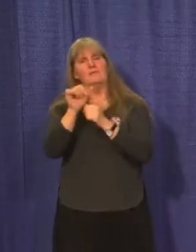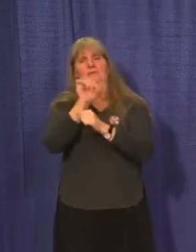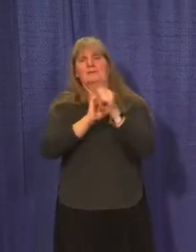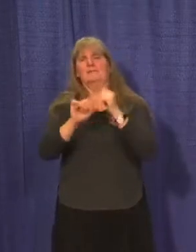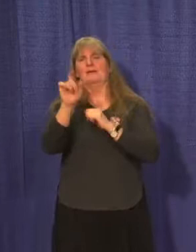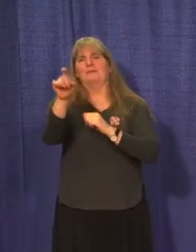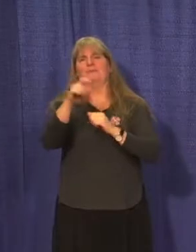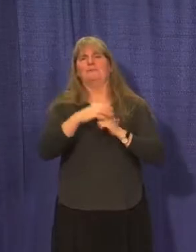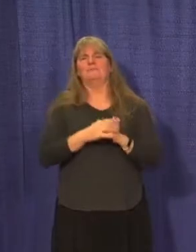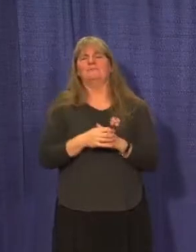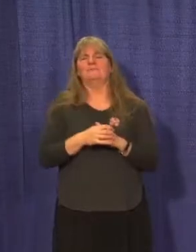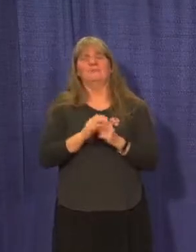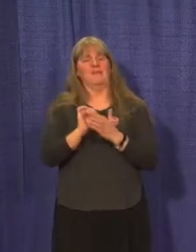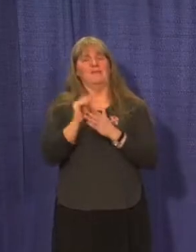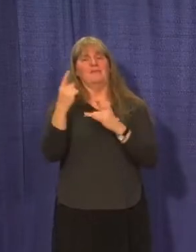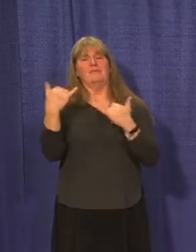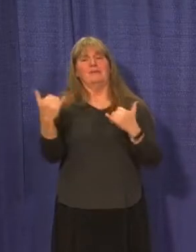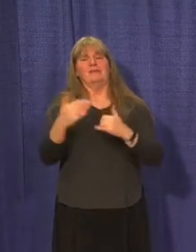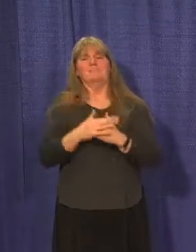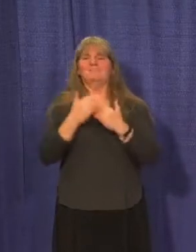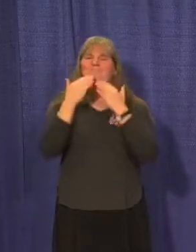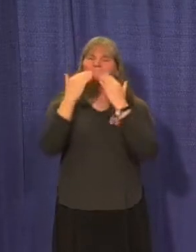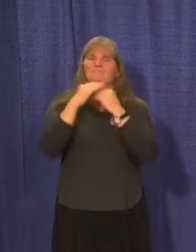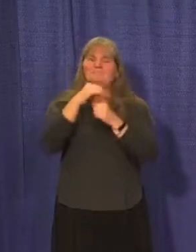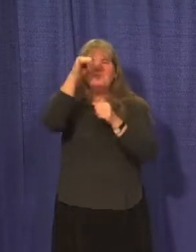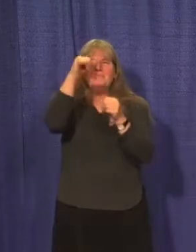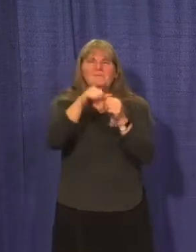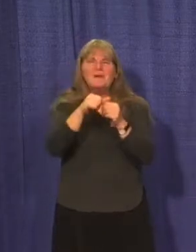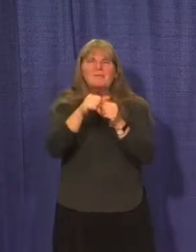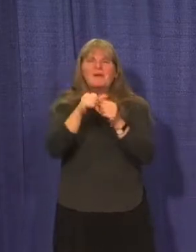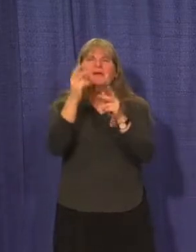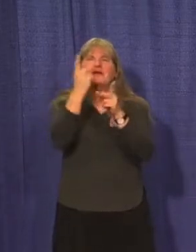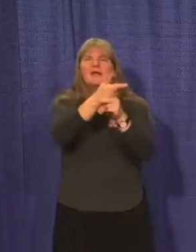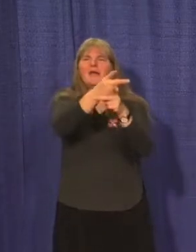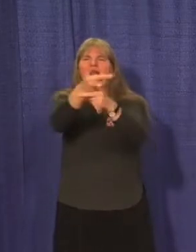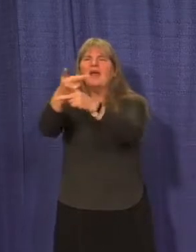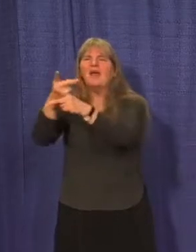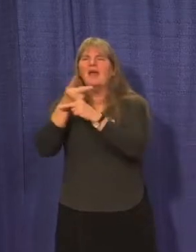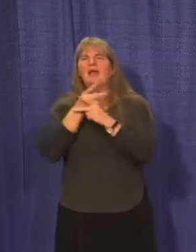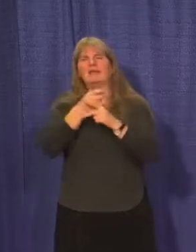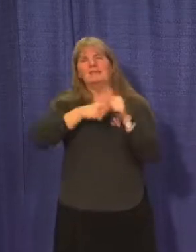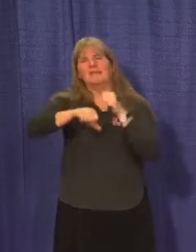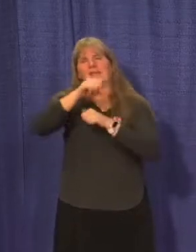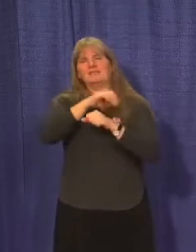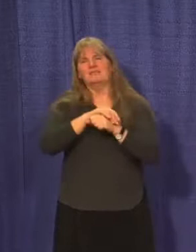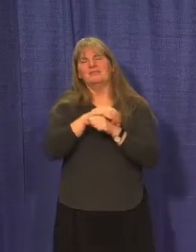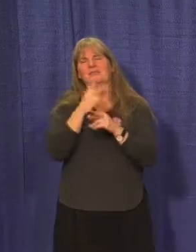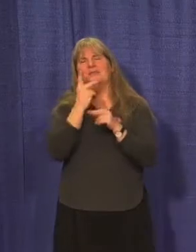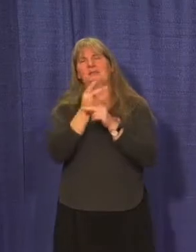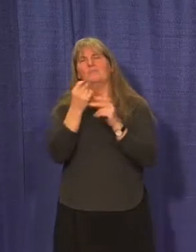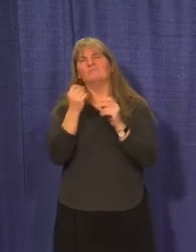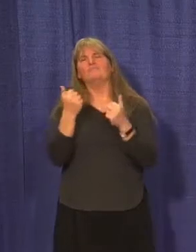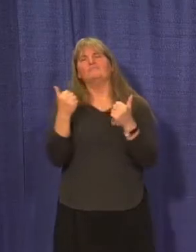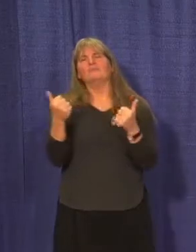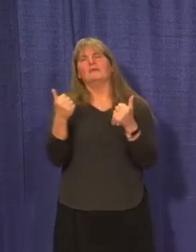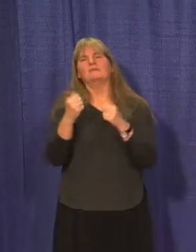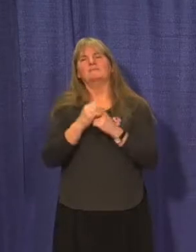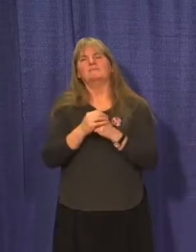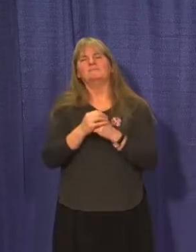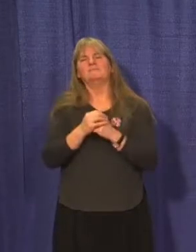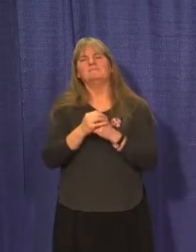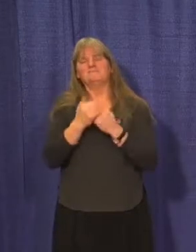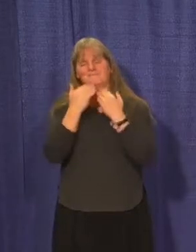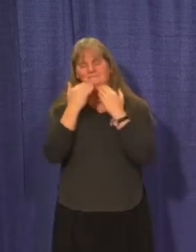other. That's all for my update. Thank you. Remember to take care of each other and stay well. Merci.